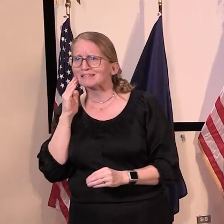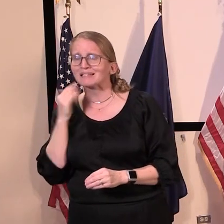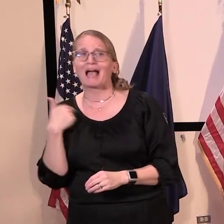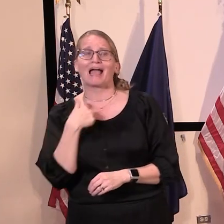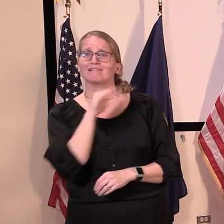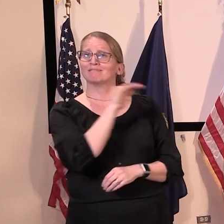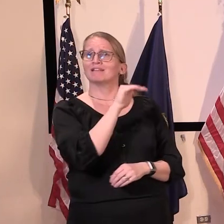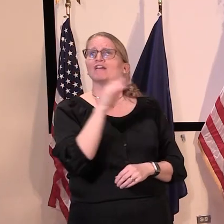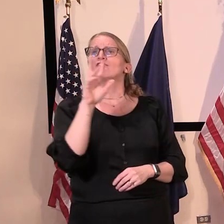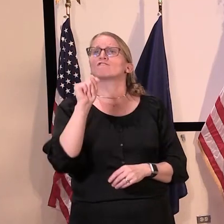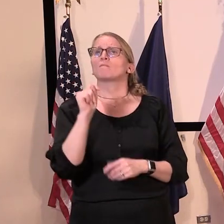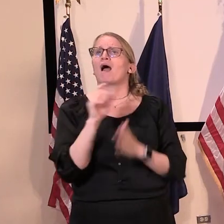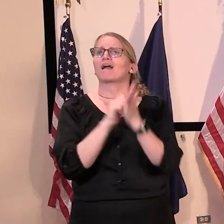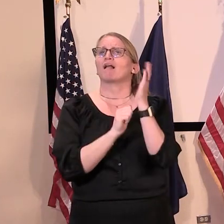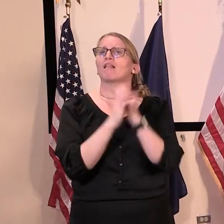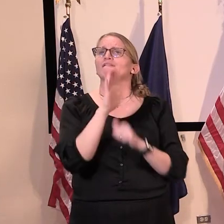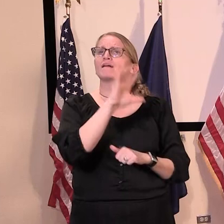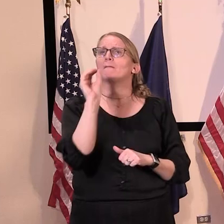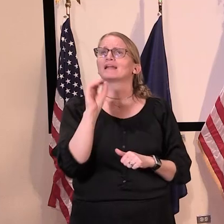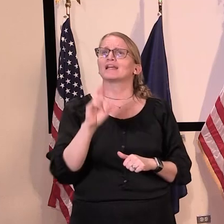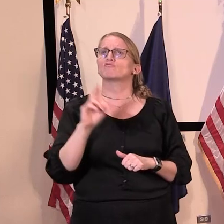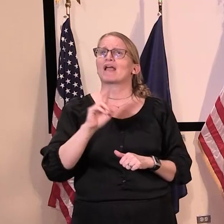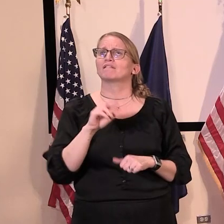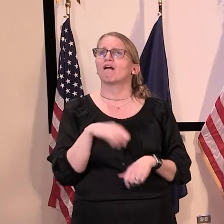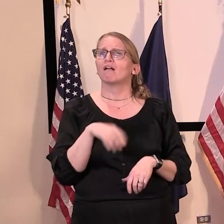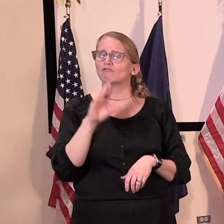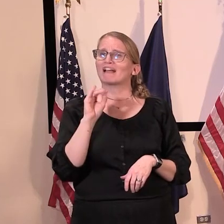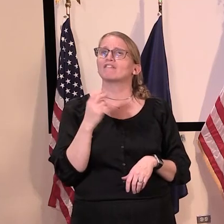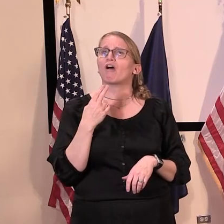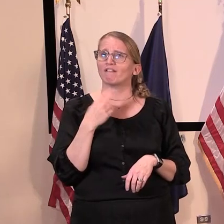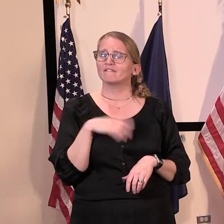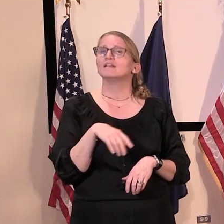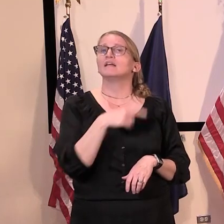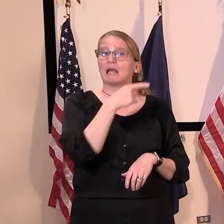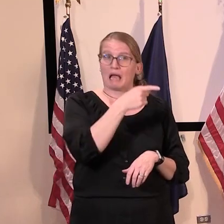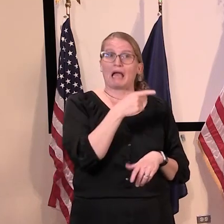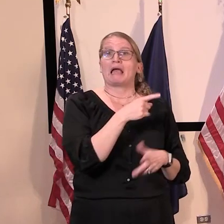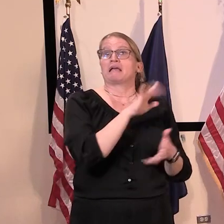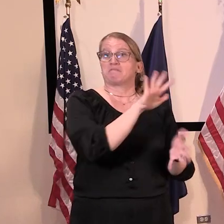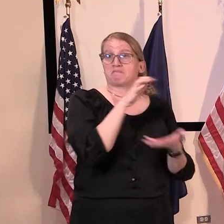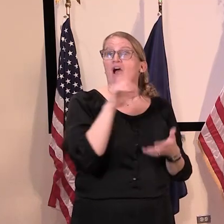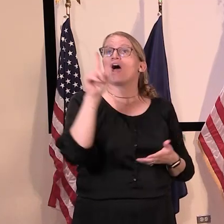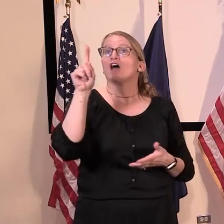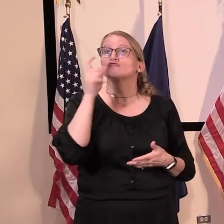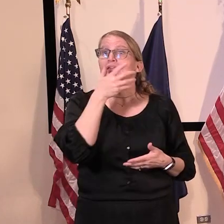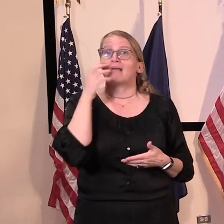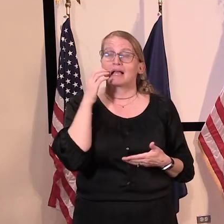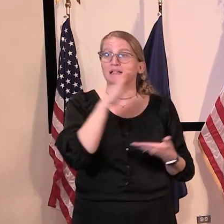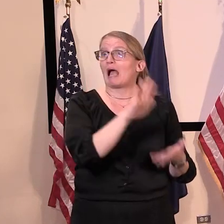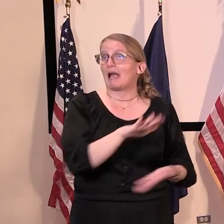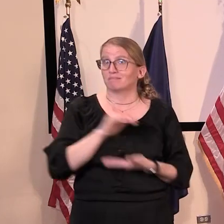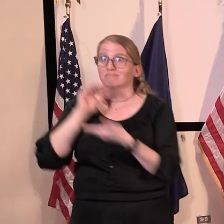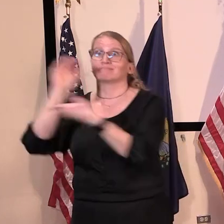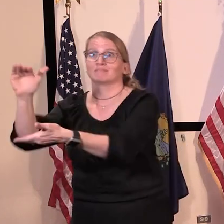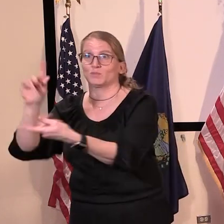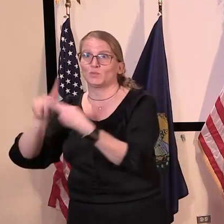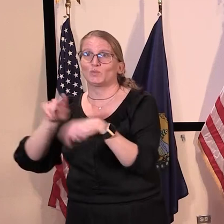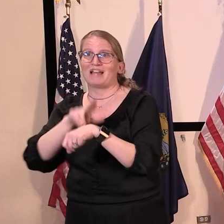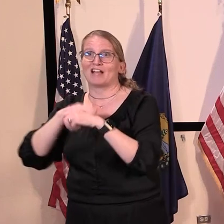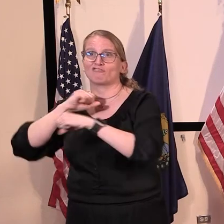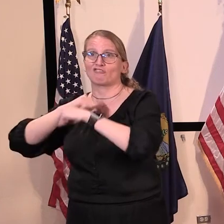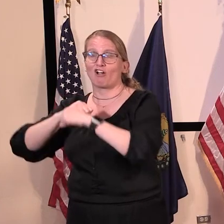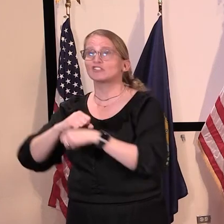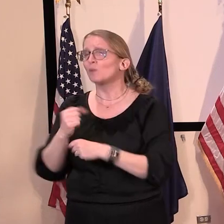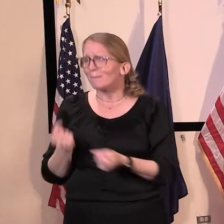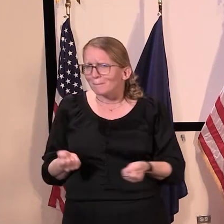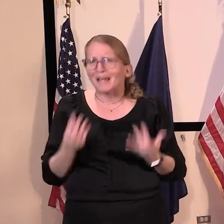made some 100 of them up, uh, uh, for me to bring, uh, the national guard members. So there are many Vermont companies, uh, who